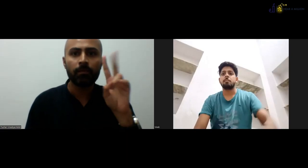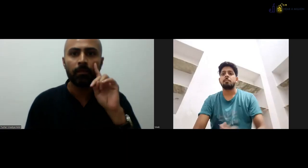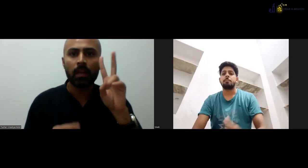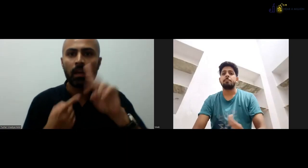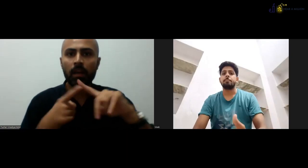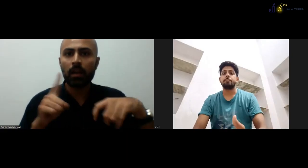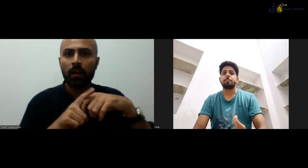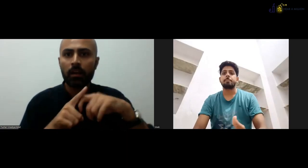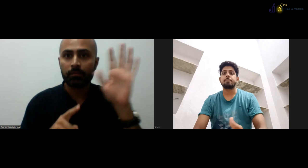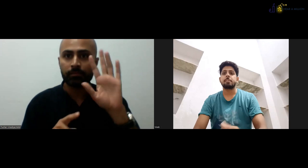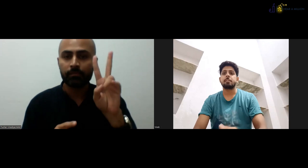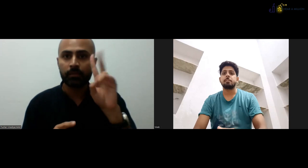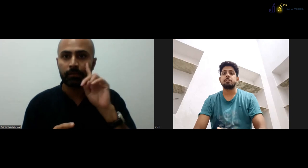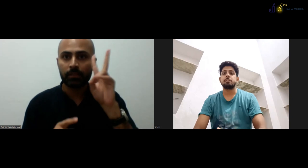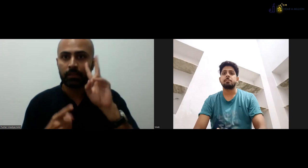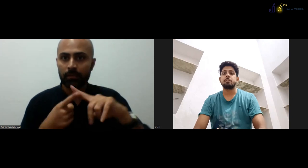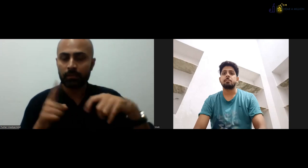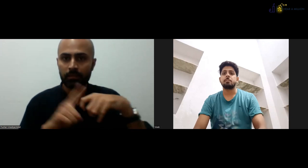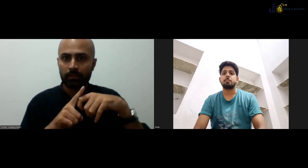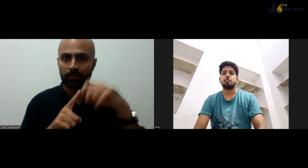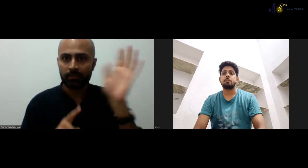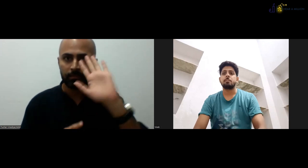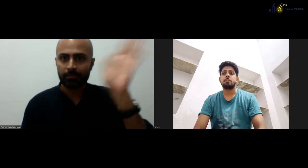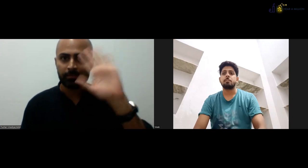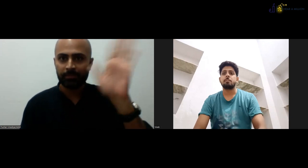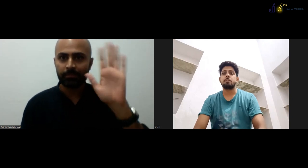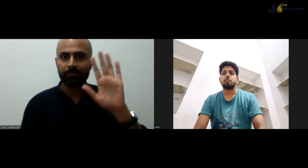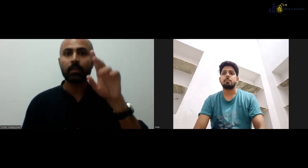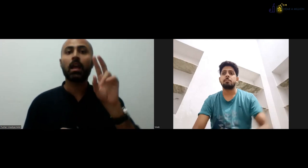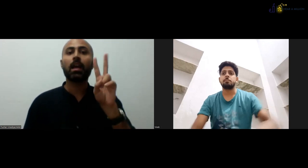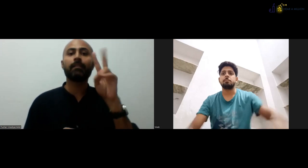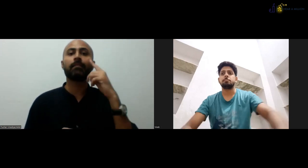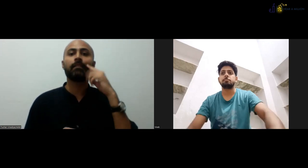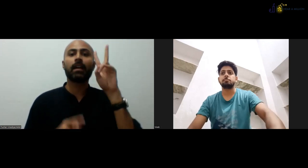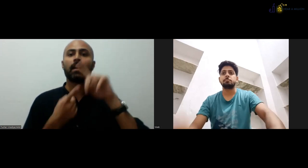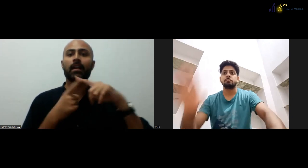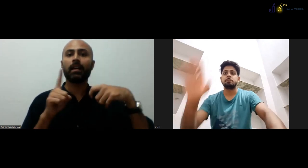have Vivek? Hi, Vivek. Hello.